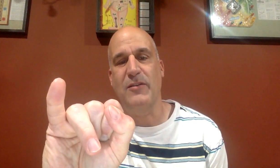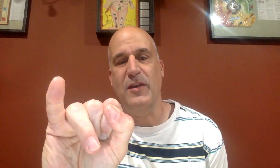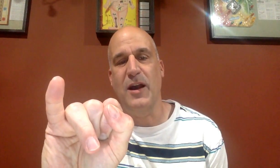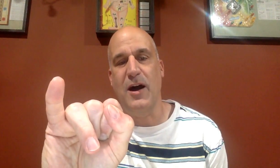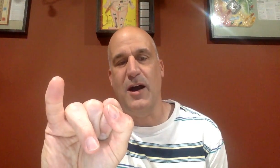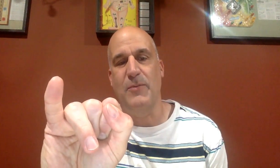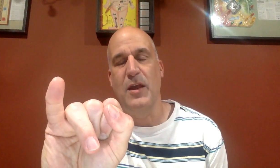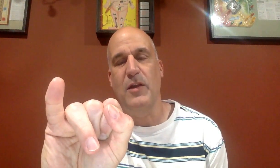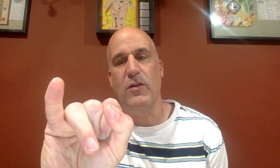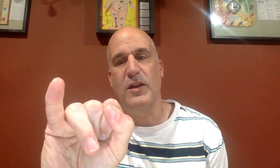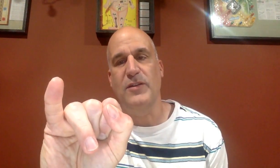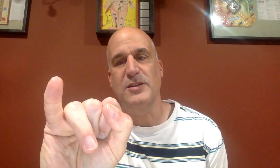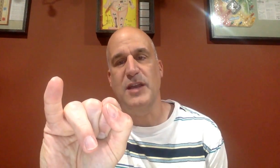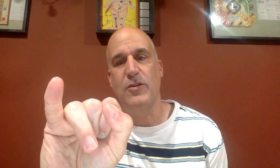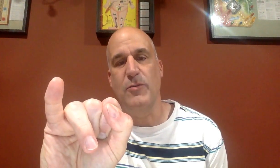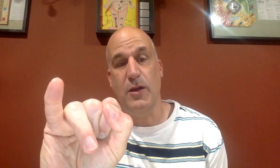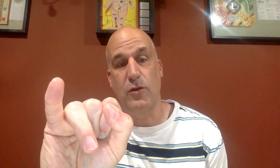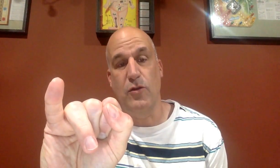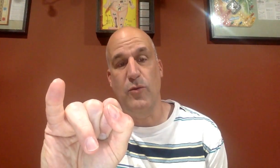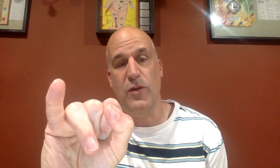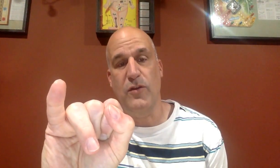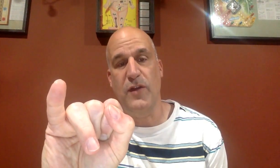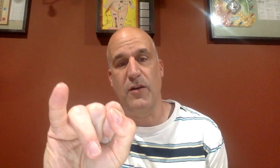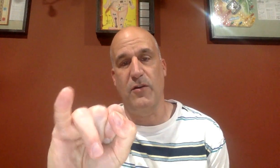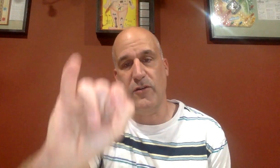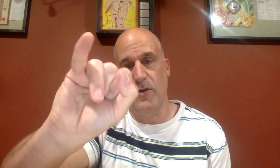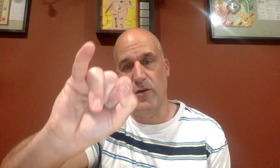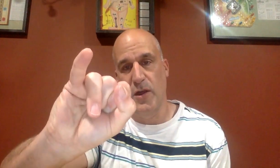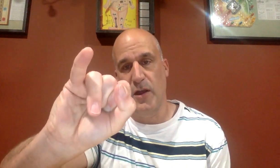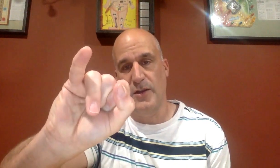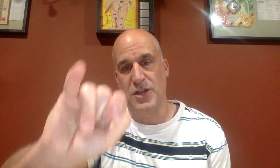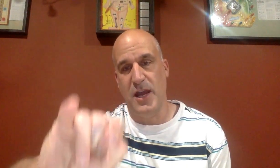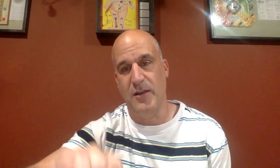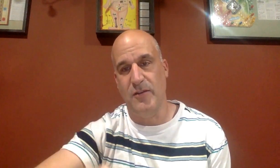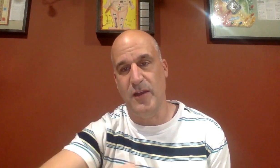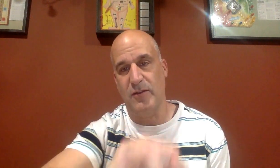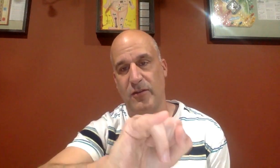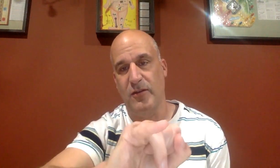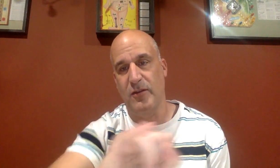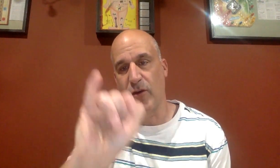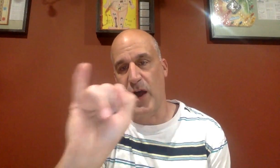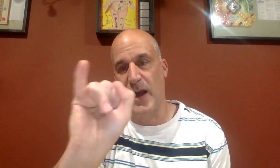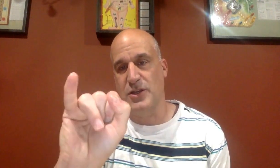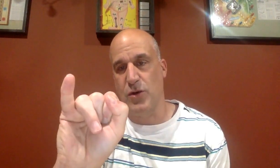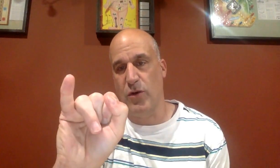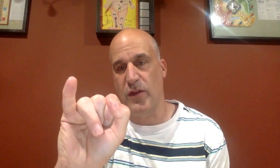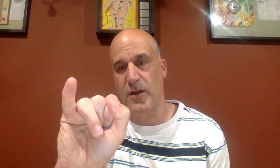the I. The only difference is that you make a loop with your fingers. So a J is this. So I, you just hold it there.